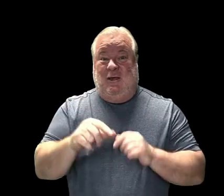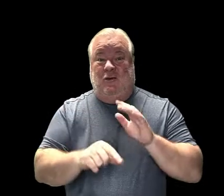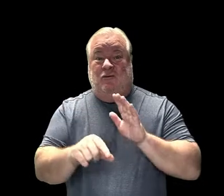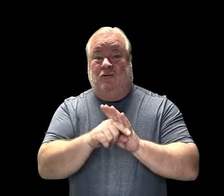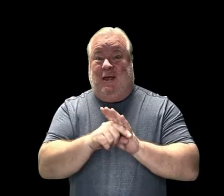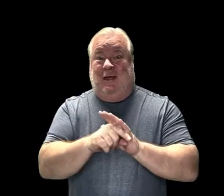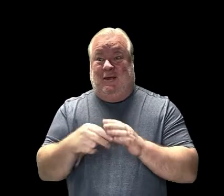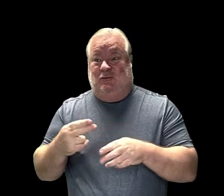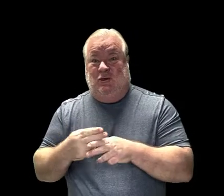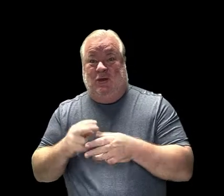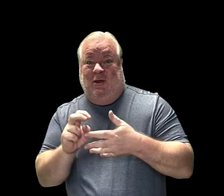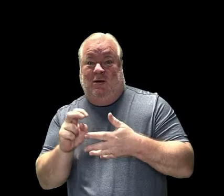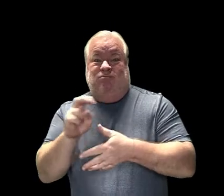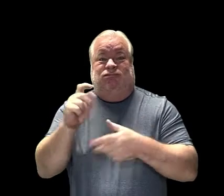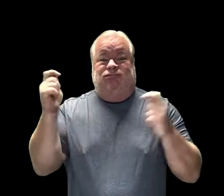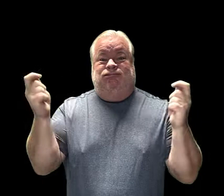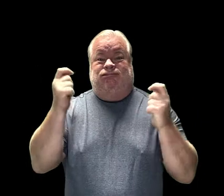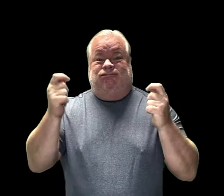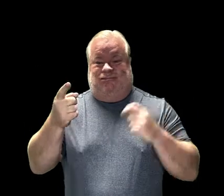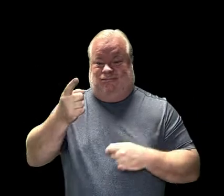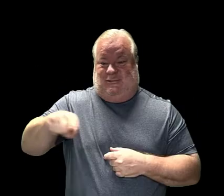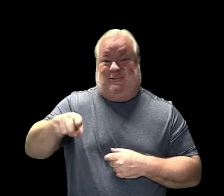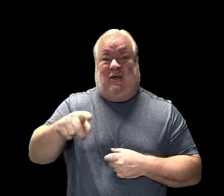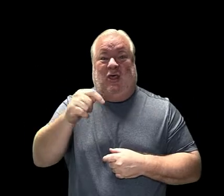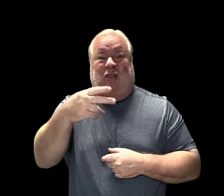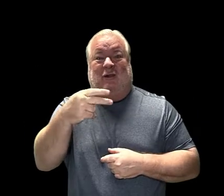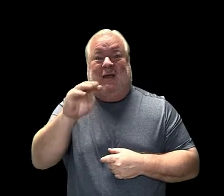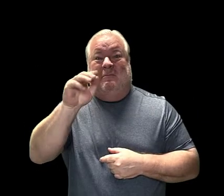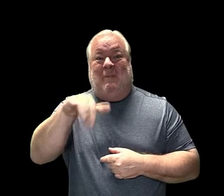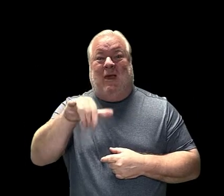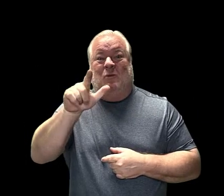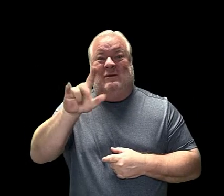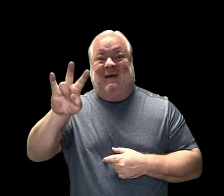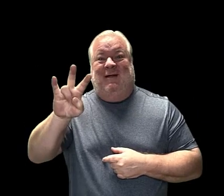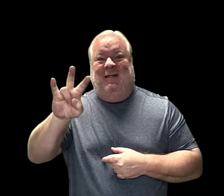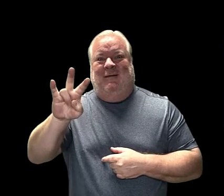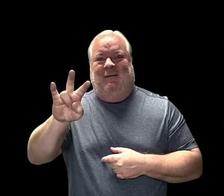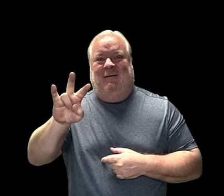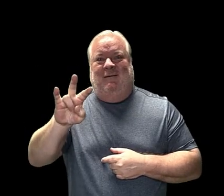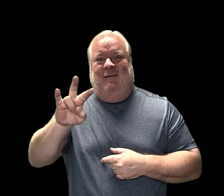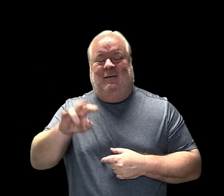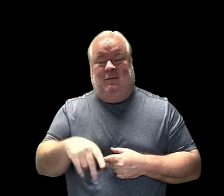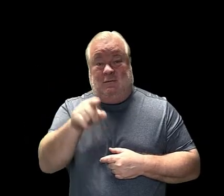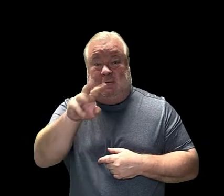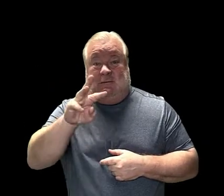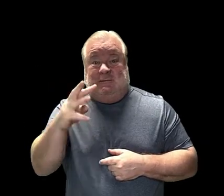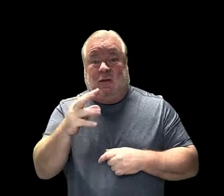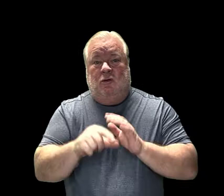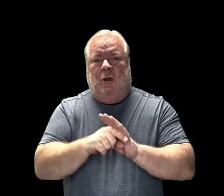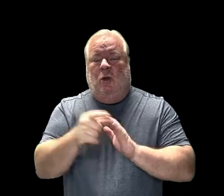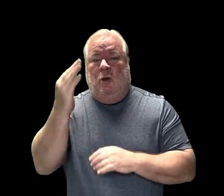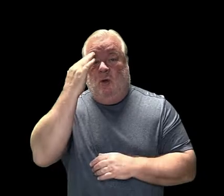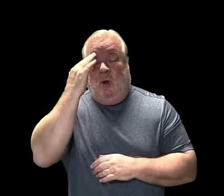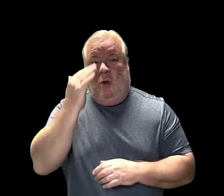graders is coming up very soon next Thursday, May 27th. Please make sure if you're a sixth grade